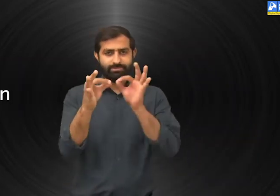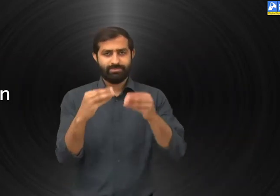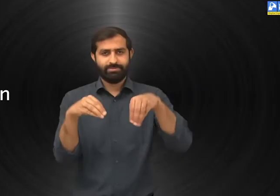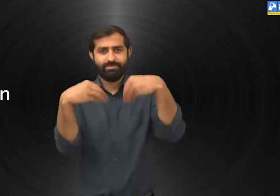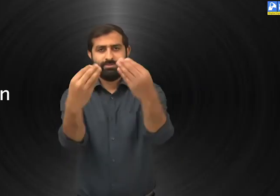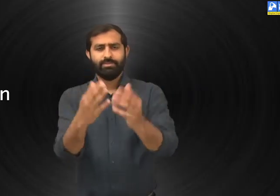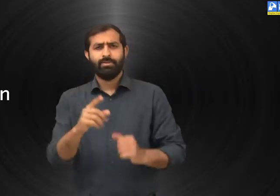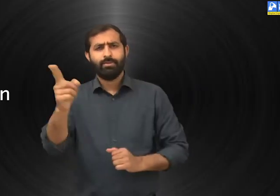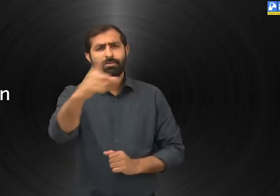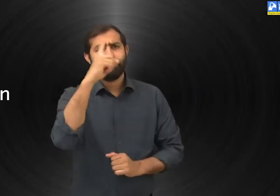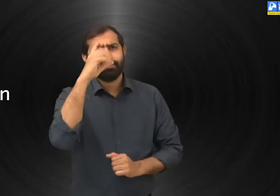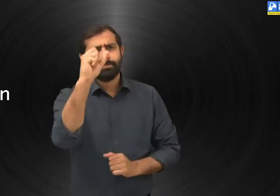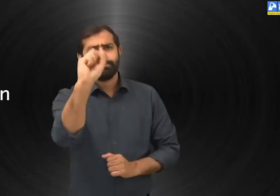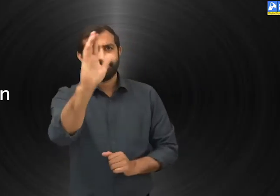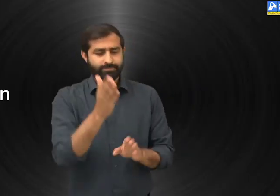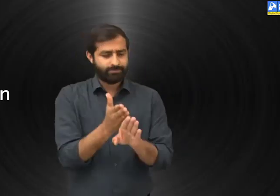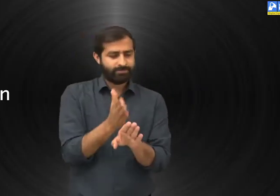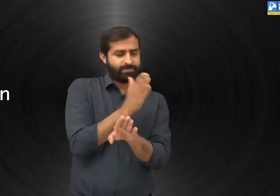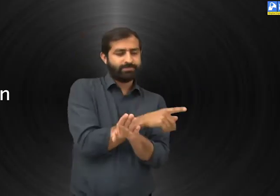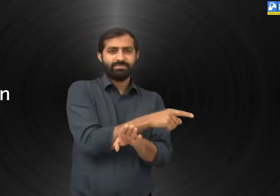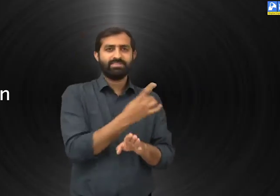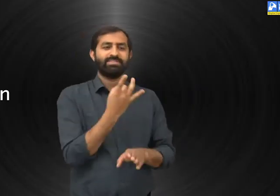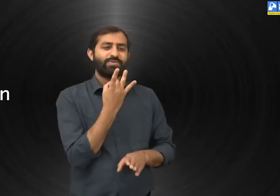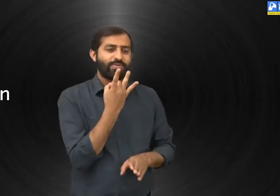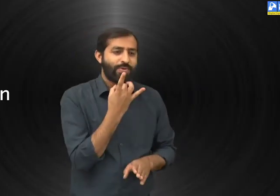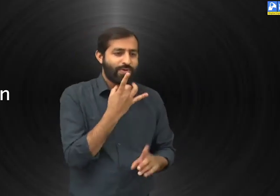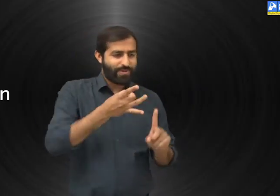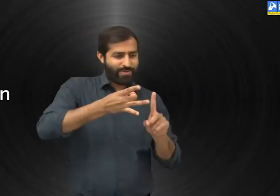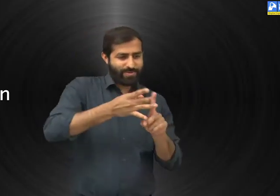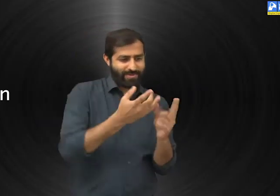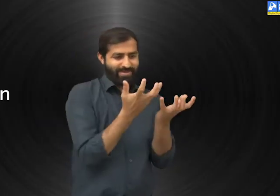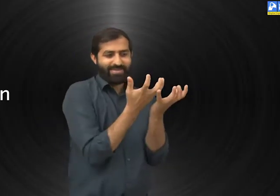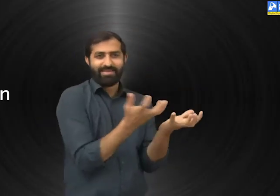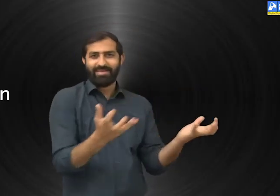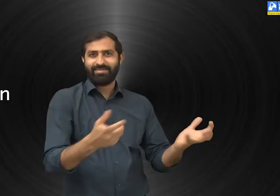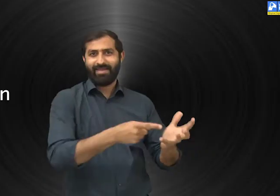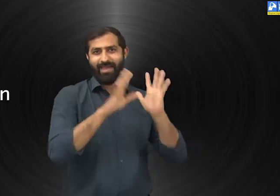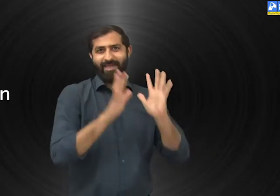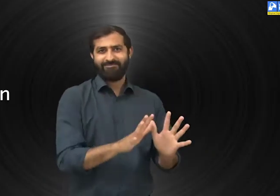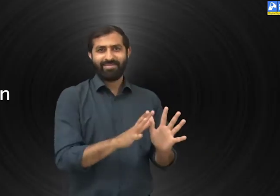Earlier we have discussed that the metals have metallic luster.